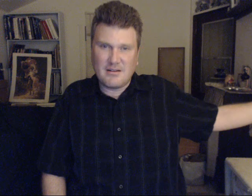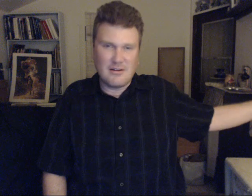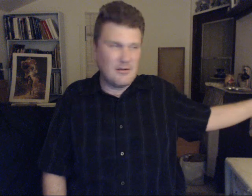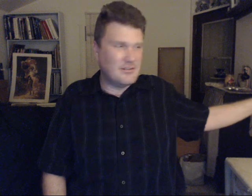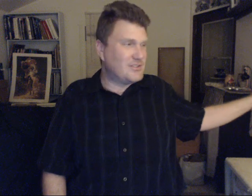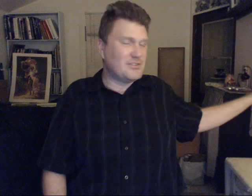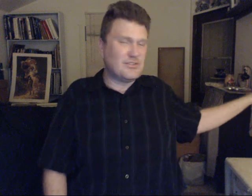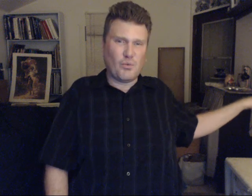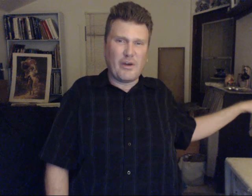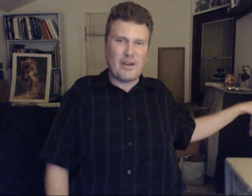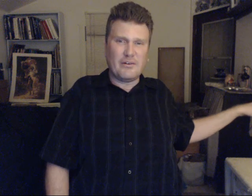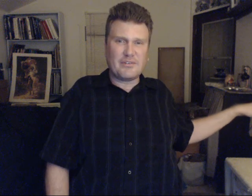Such as your whales.